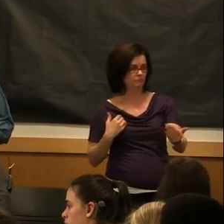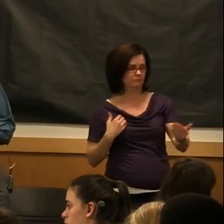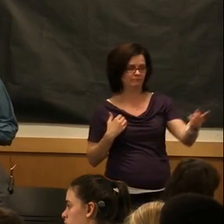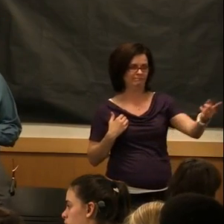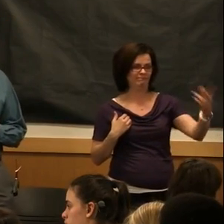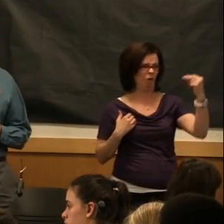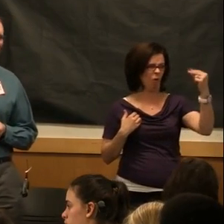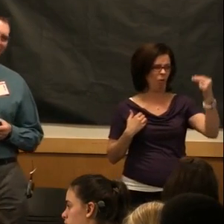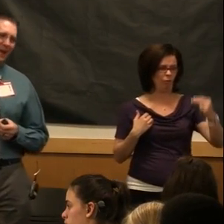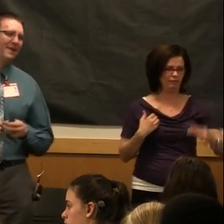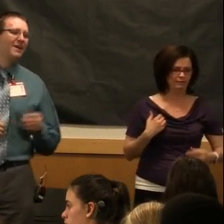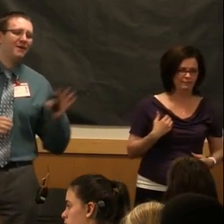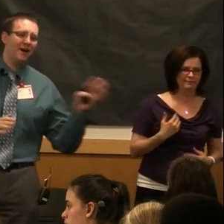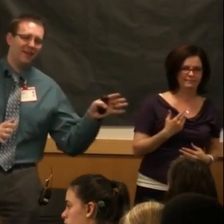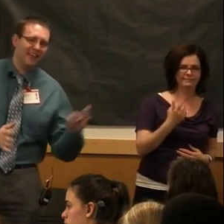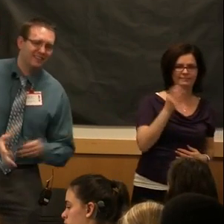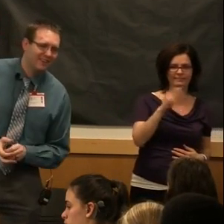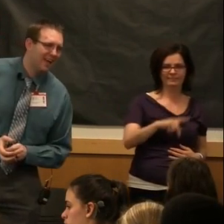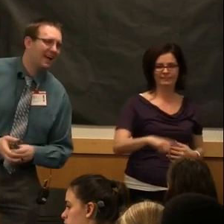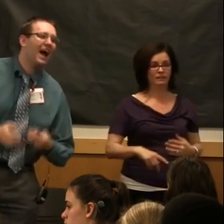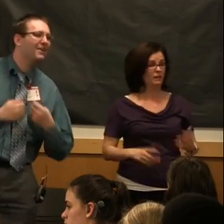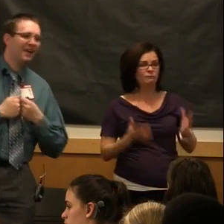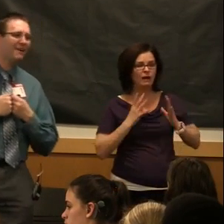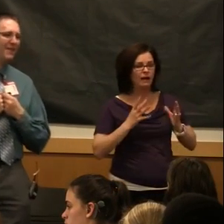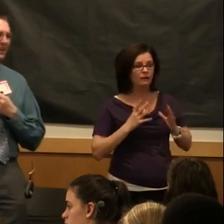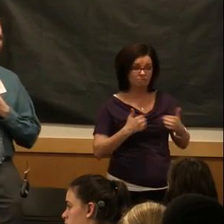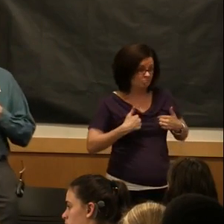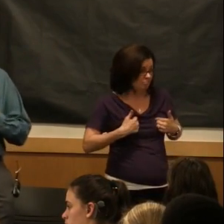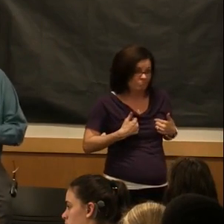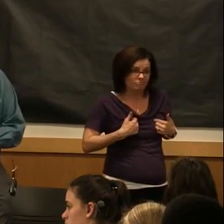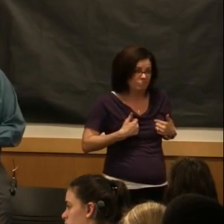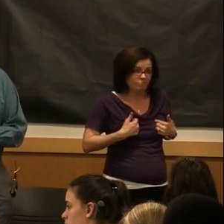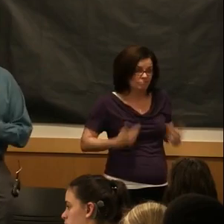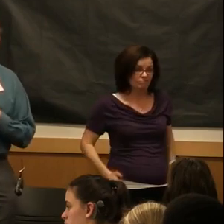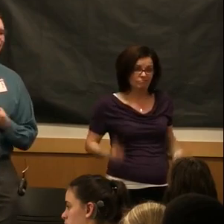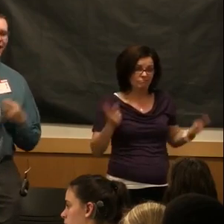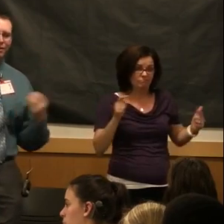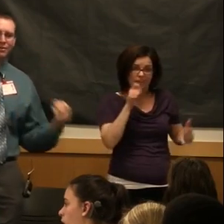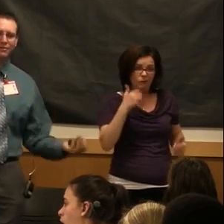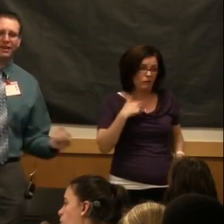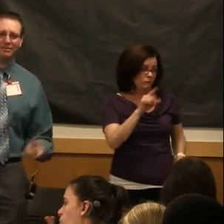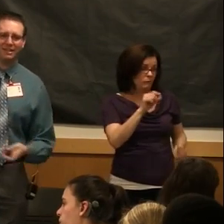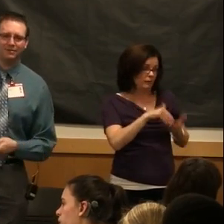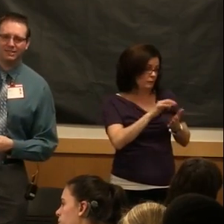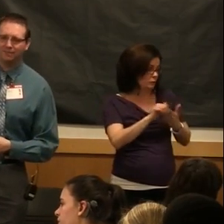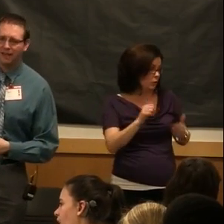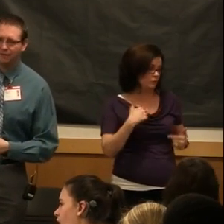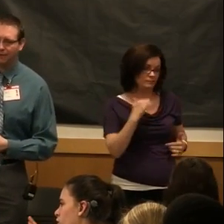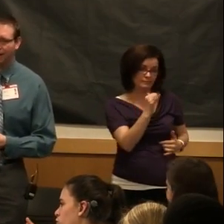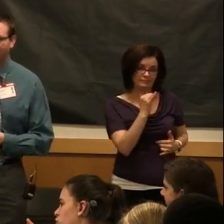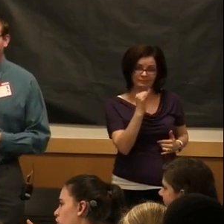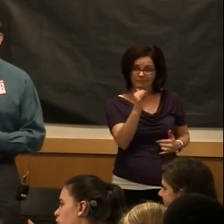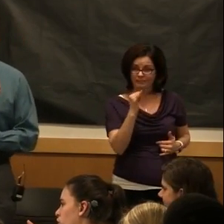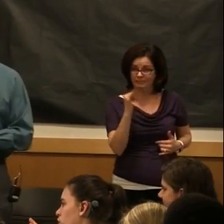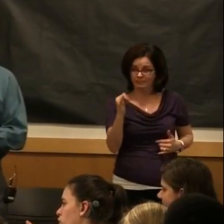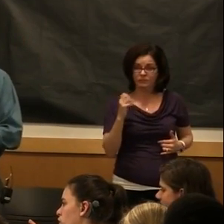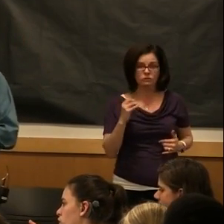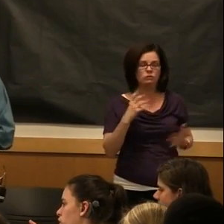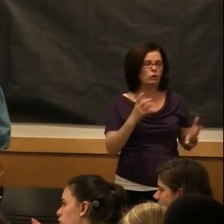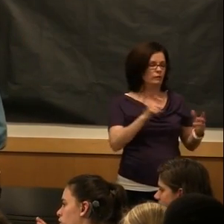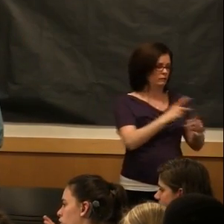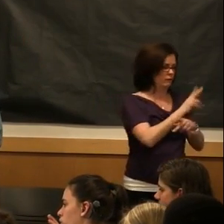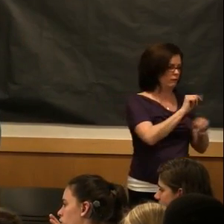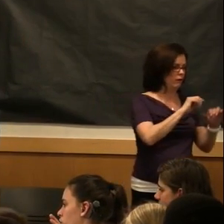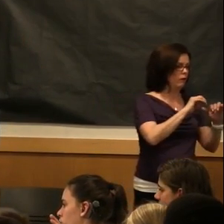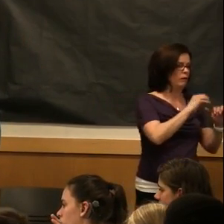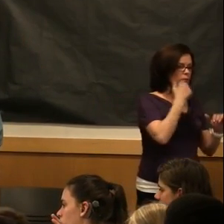No. No? Okay. Well, that's okay. I don't have that either. So we want to help you find the best ways to pay for it. If you're